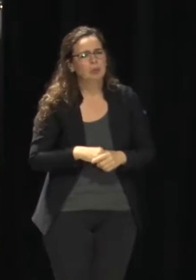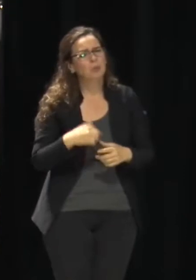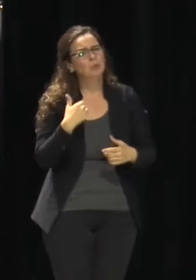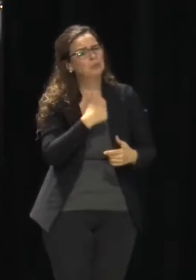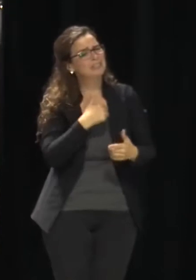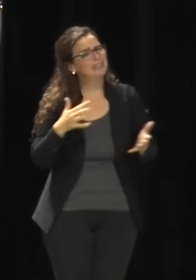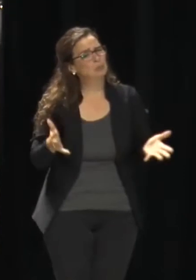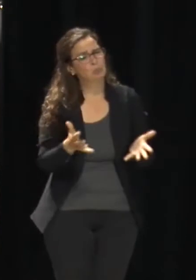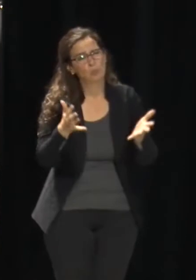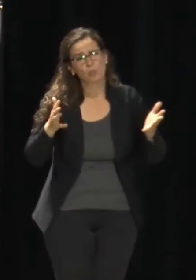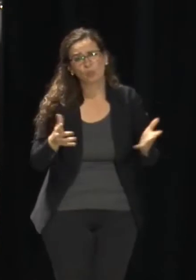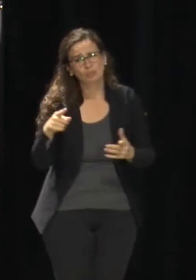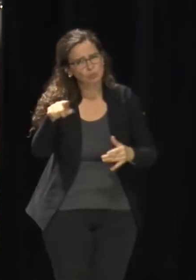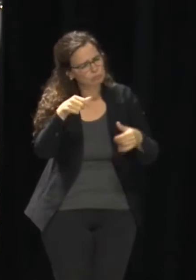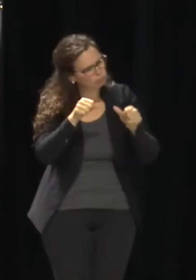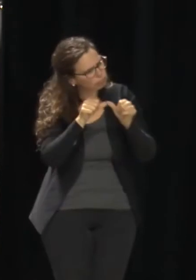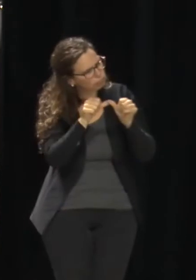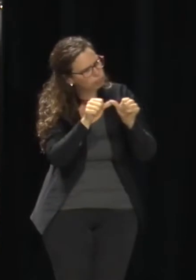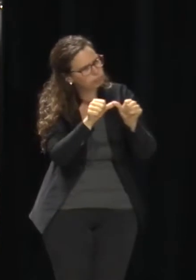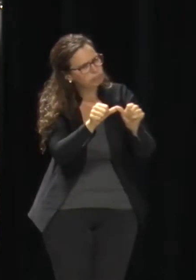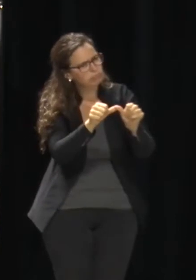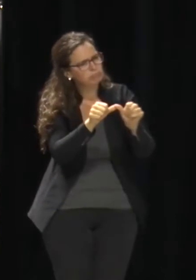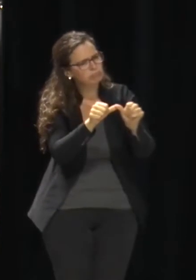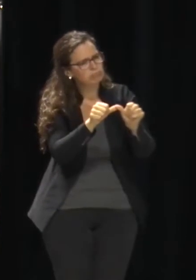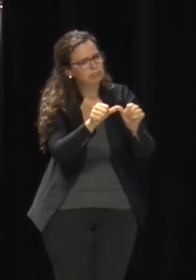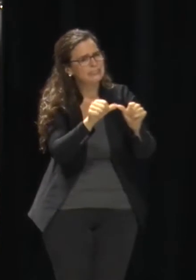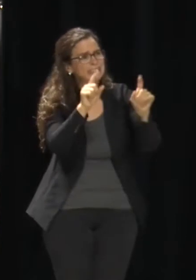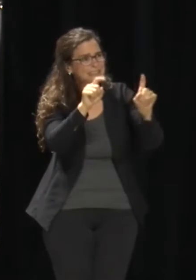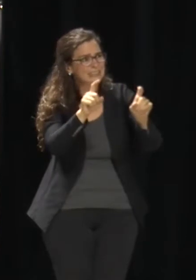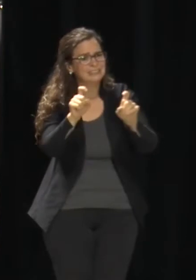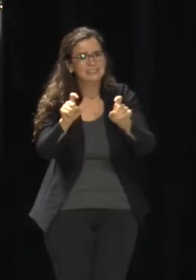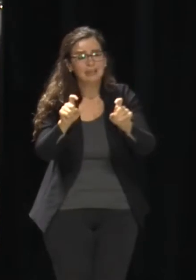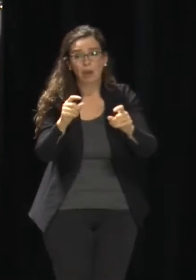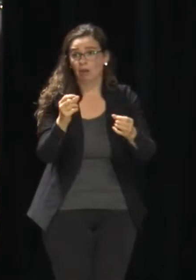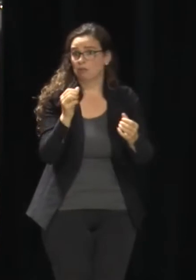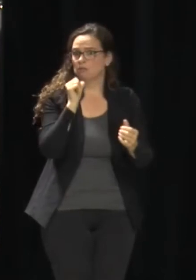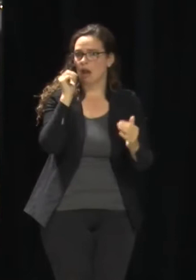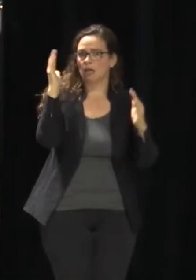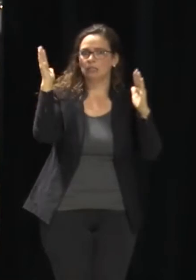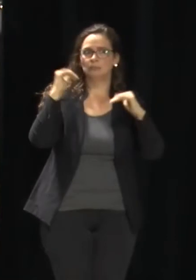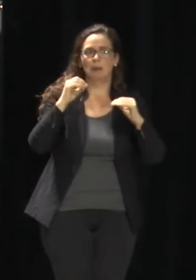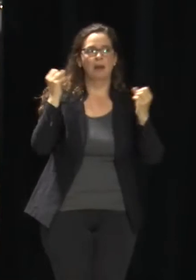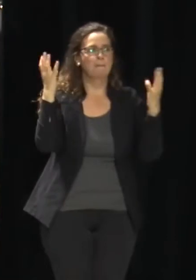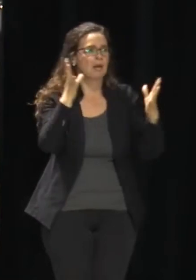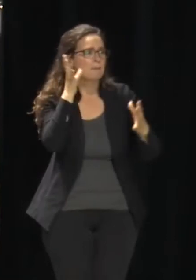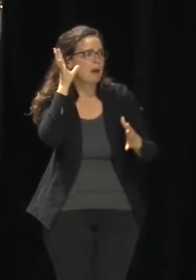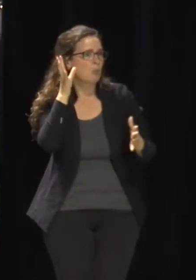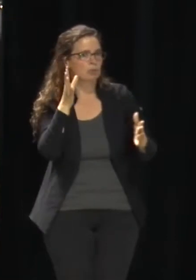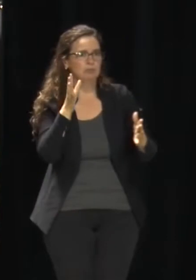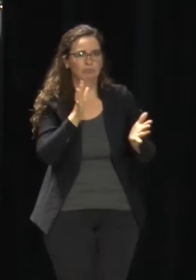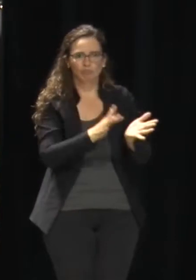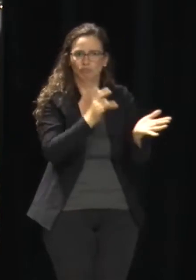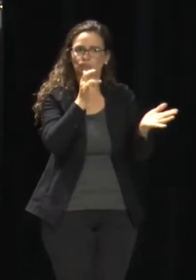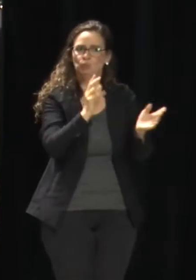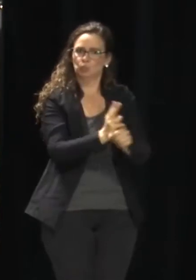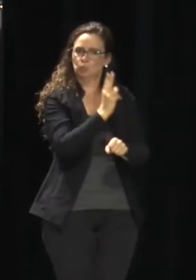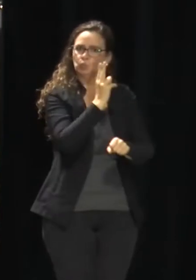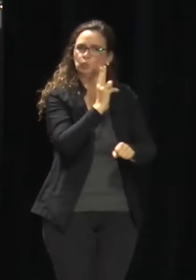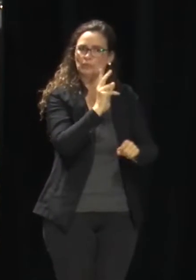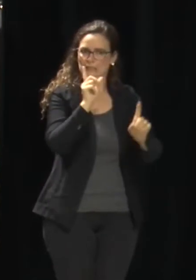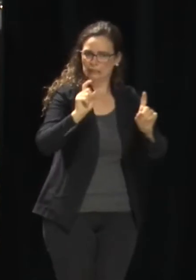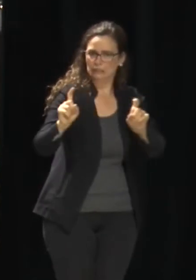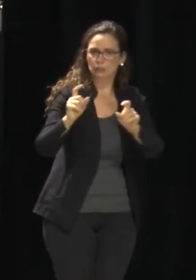haven't. We did not anticipate how much demand there would be related to this. So we ask you to,